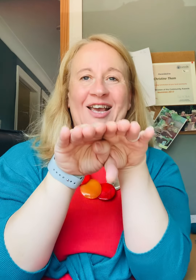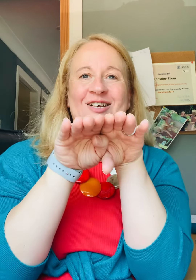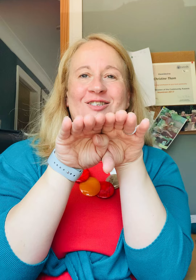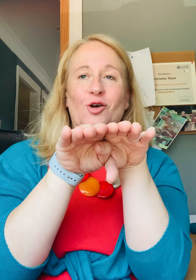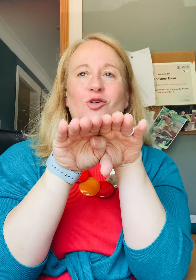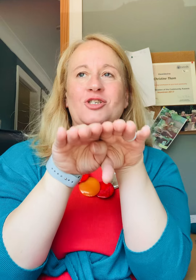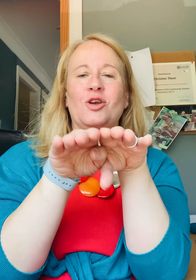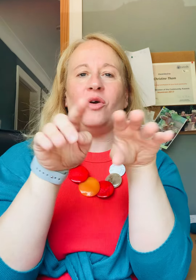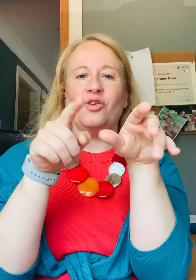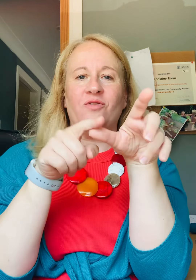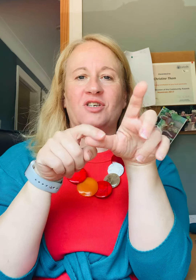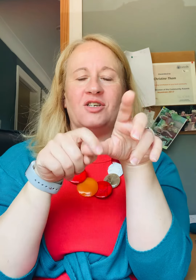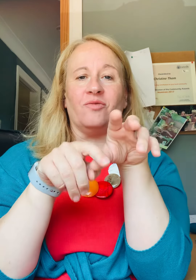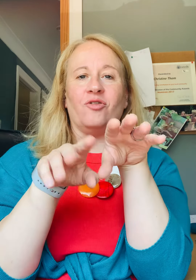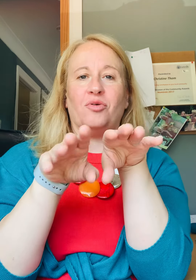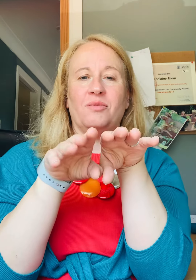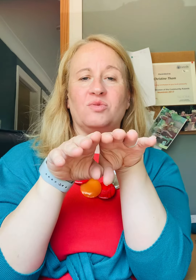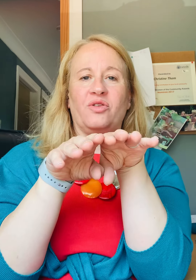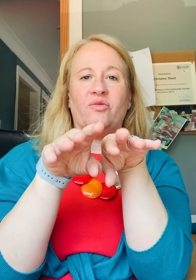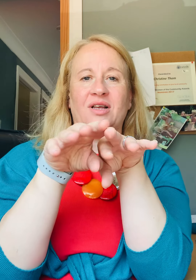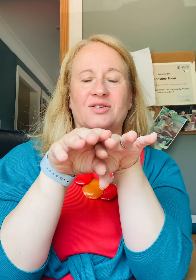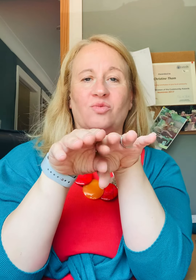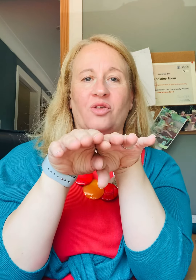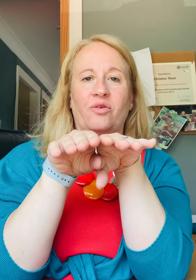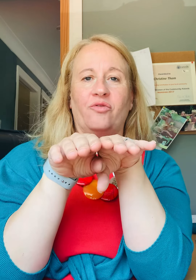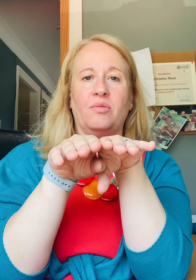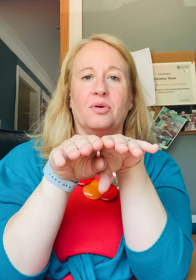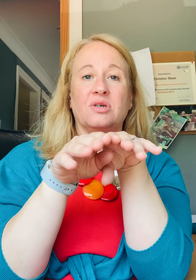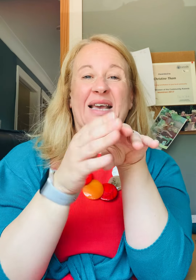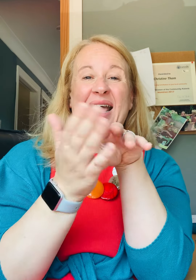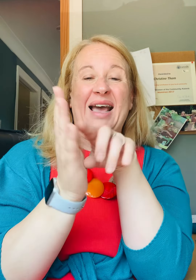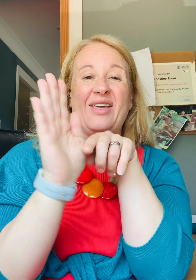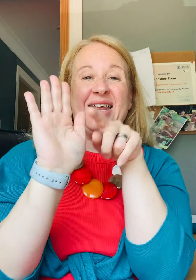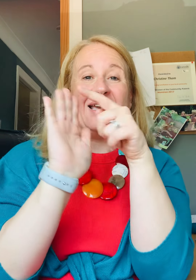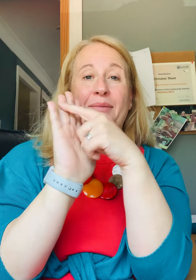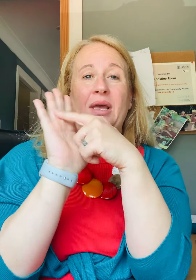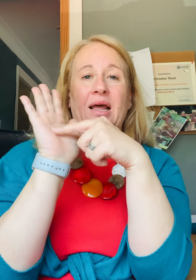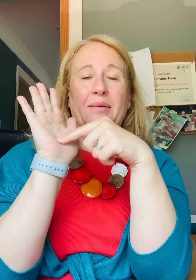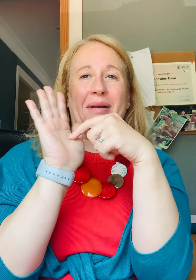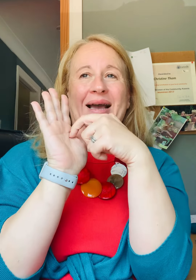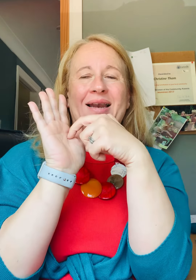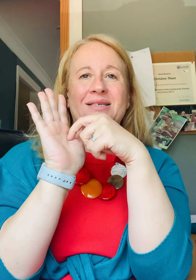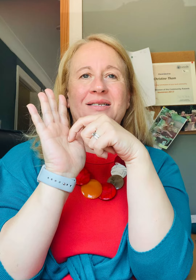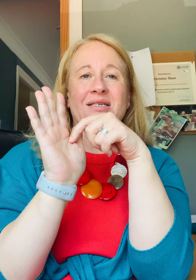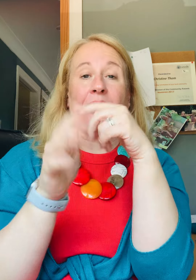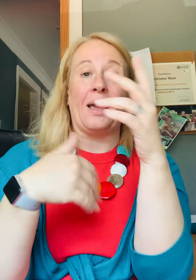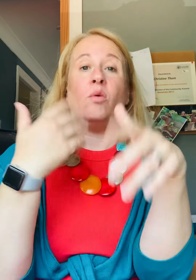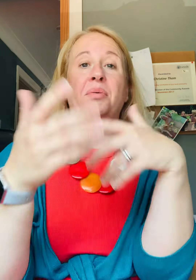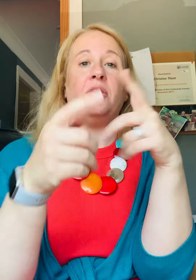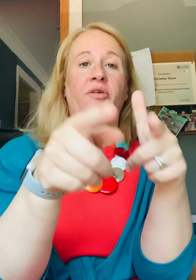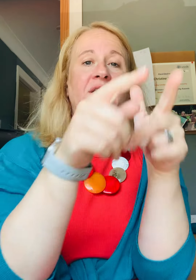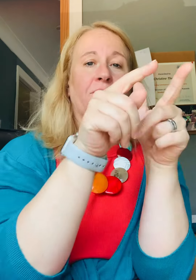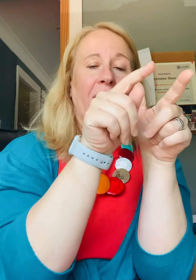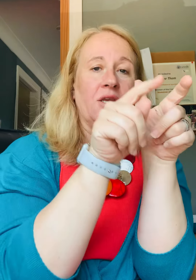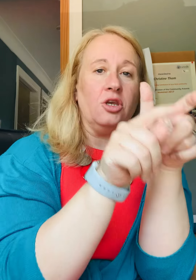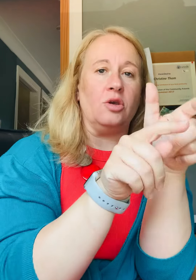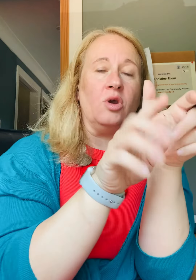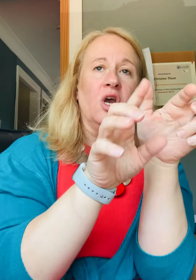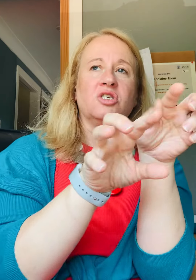scores you whether you've turned up for appointments, whether you've cancelled, whether you've rebooked. And then you get a bit like blacklisted and that will be created by you. So